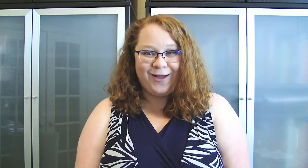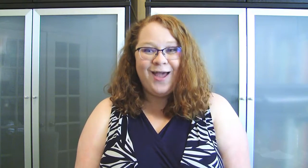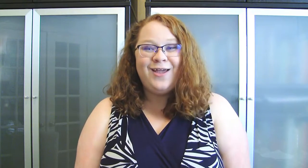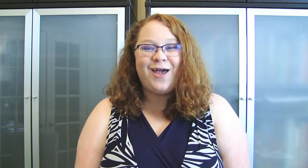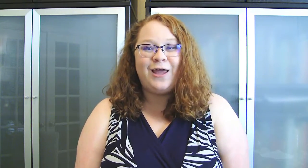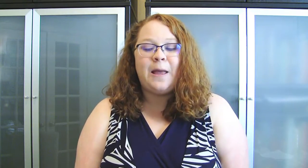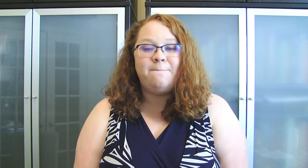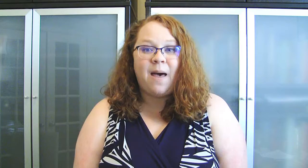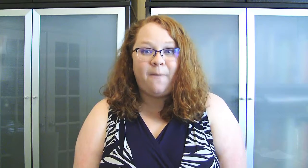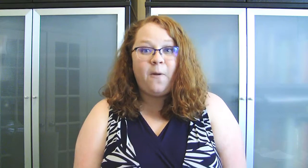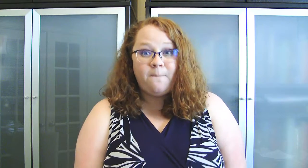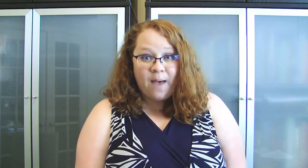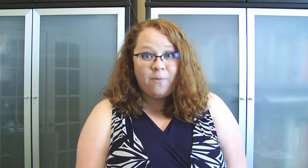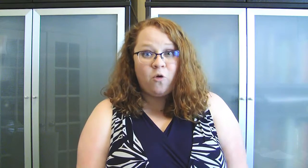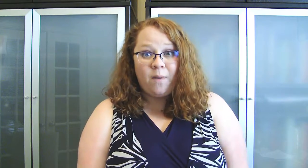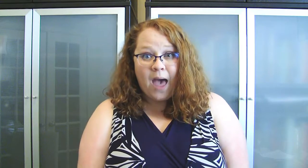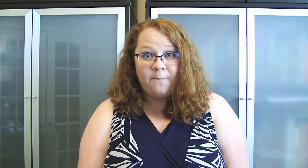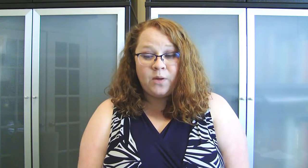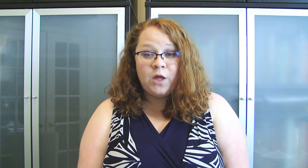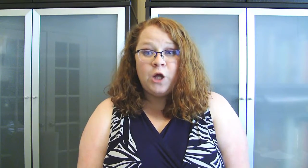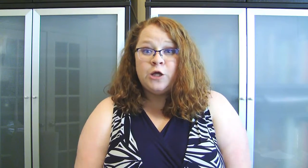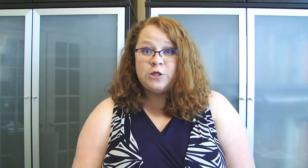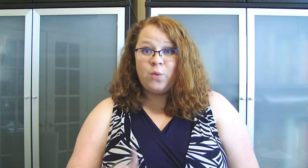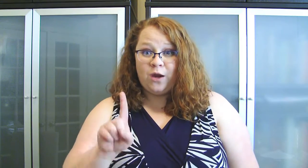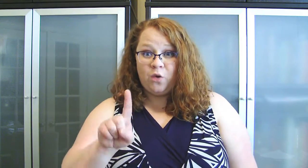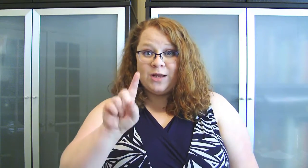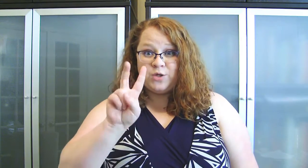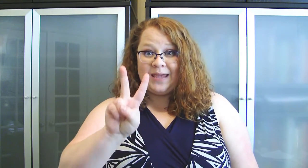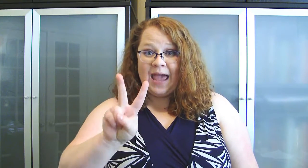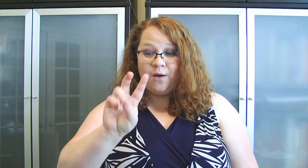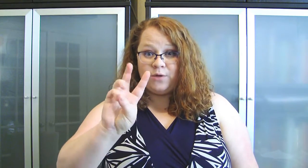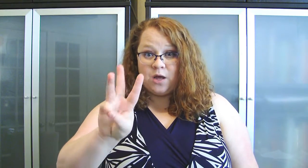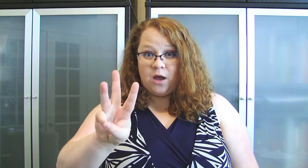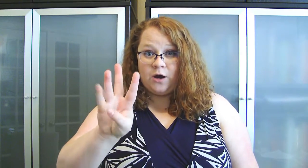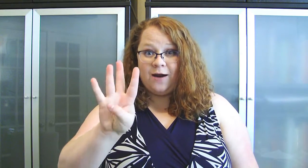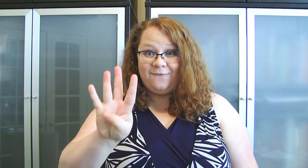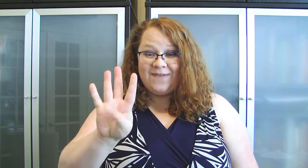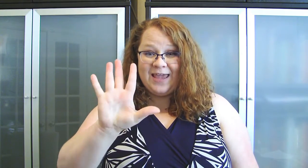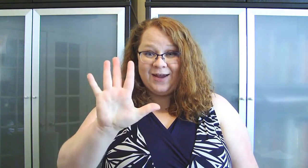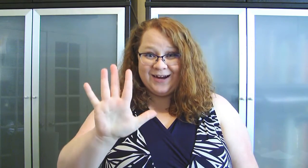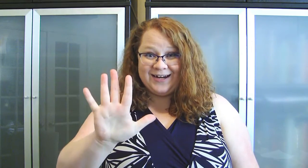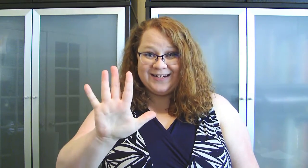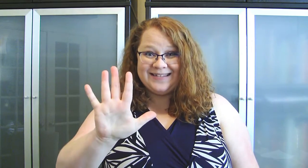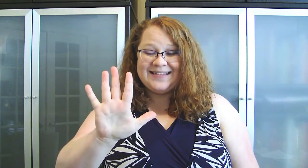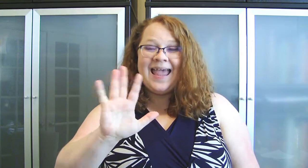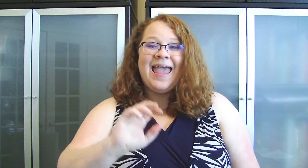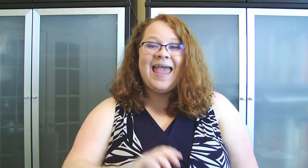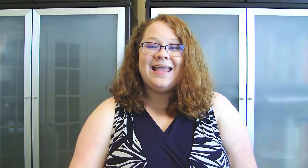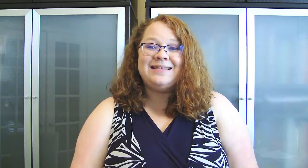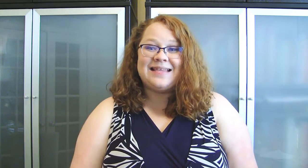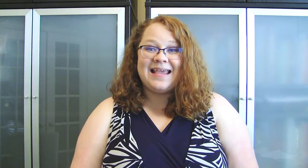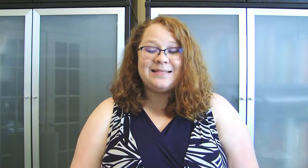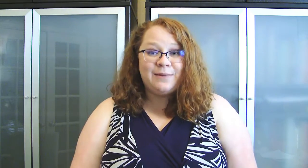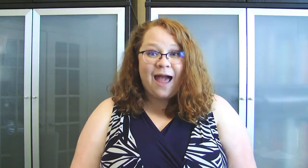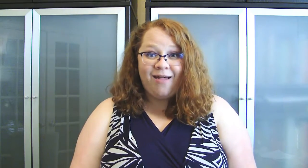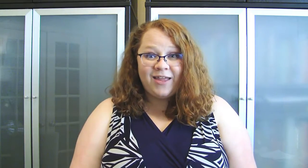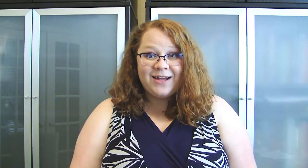called Bubble, Bubble, Pop. So we are going to count on our fingers and say some colors.